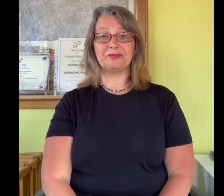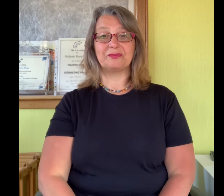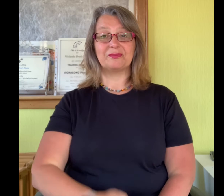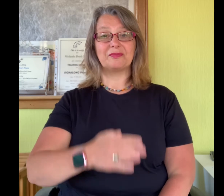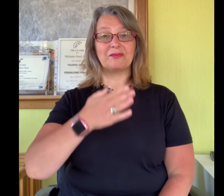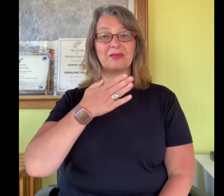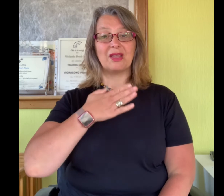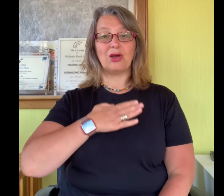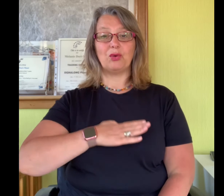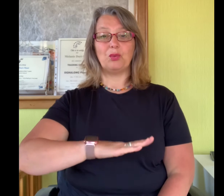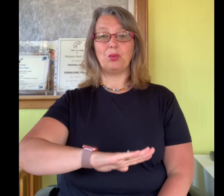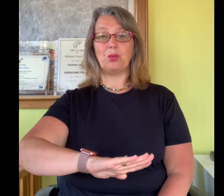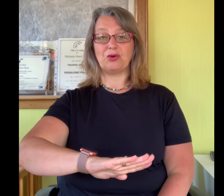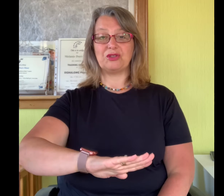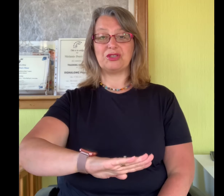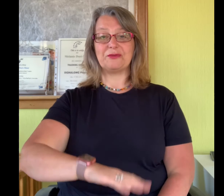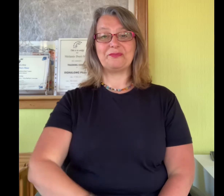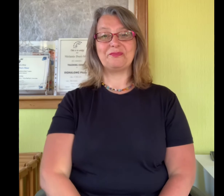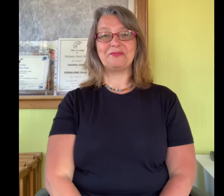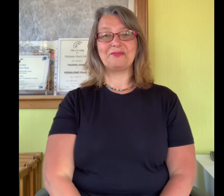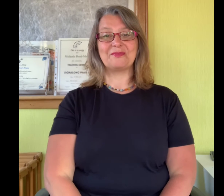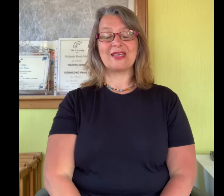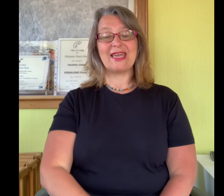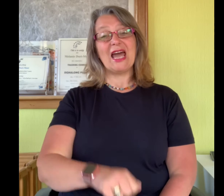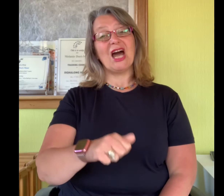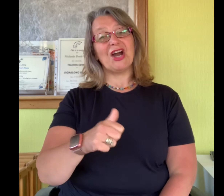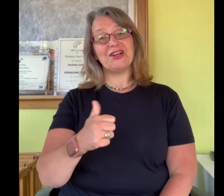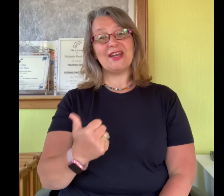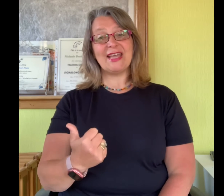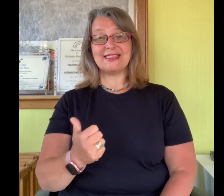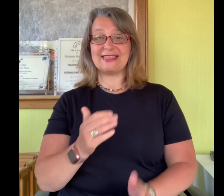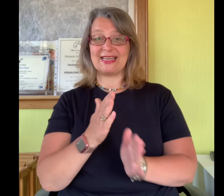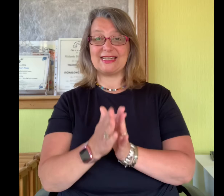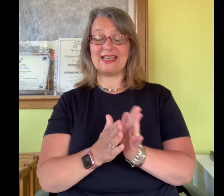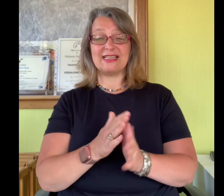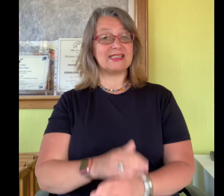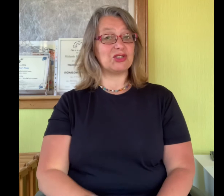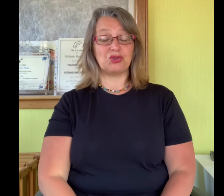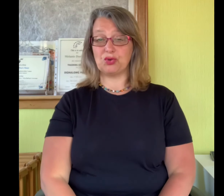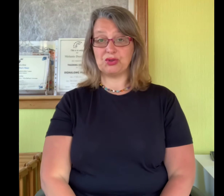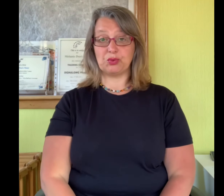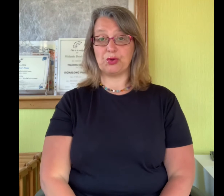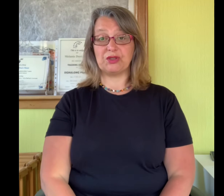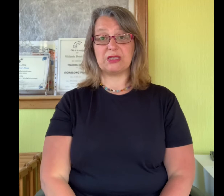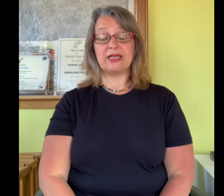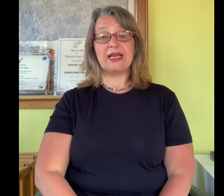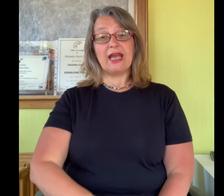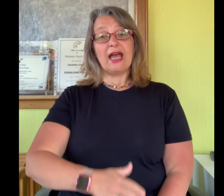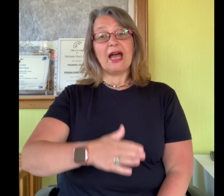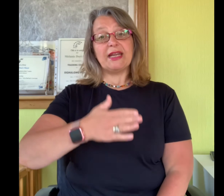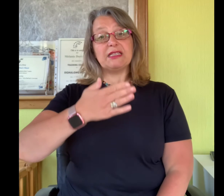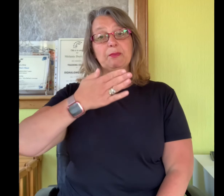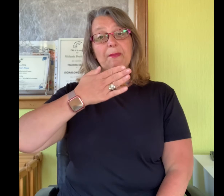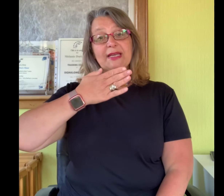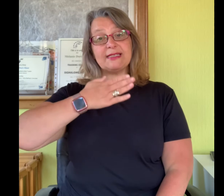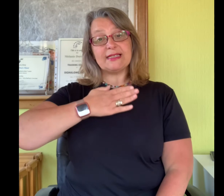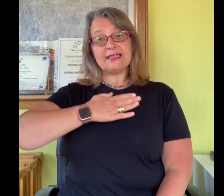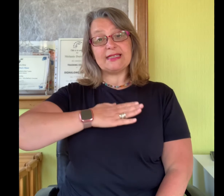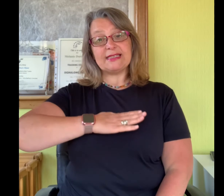want. Our next sign is don't want and it's basically the